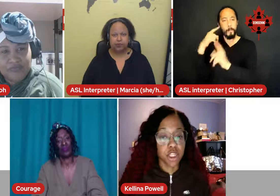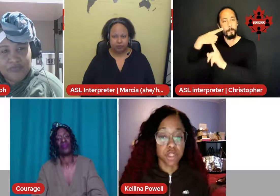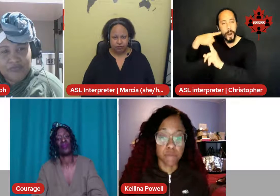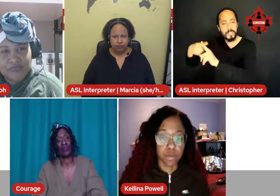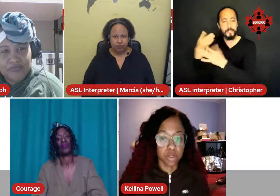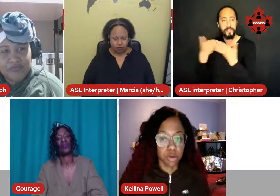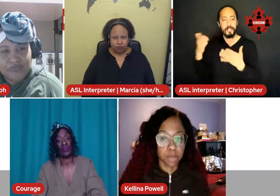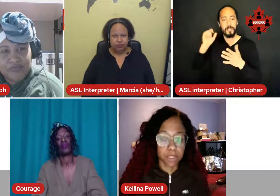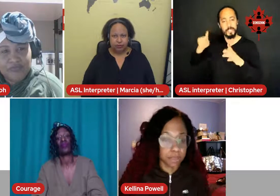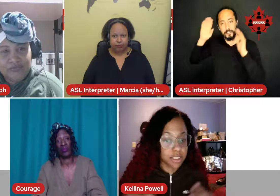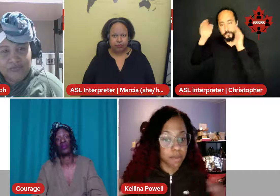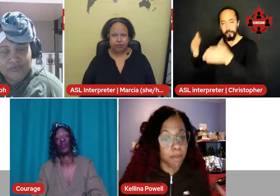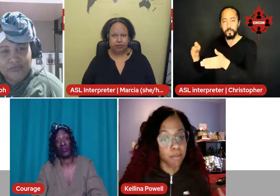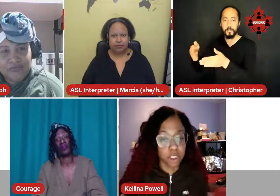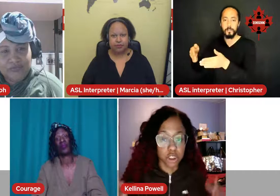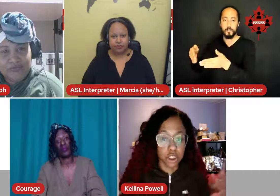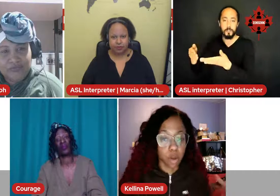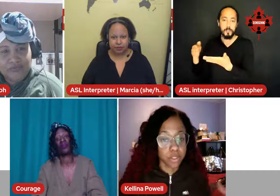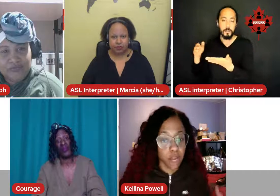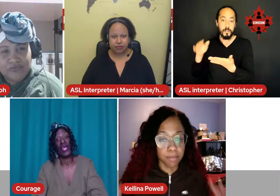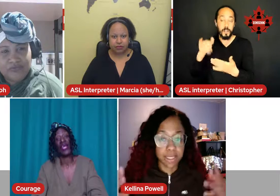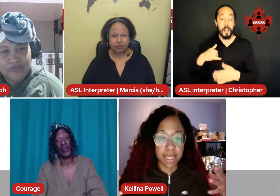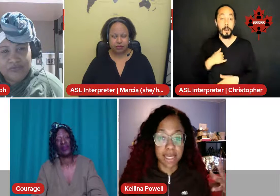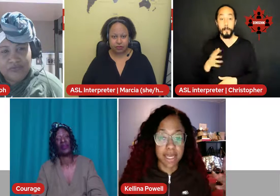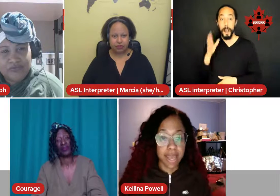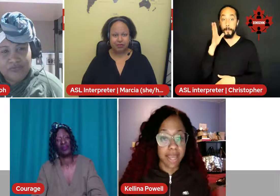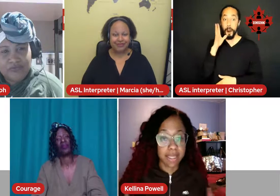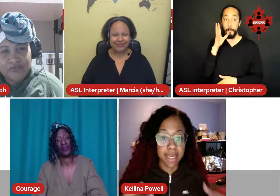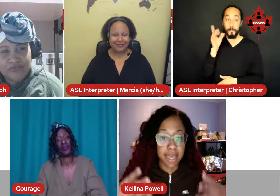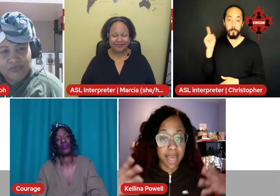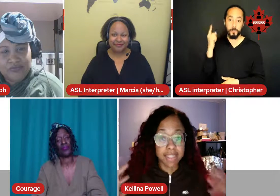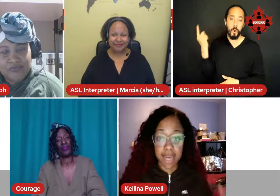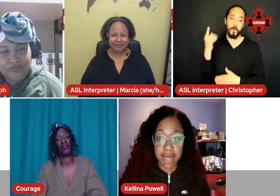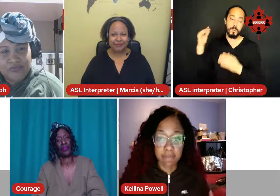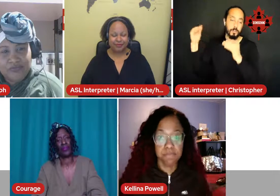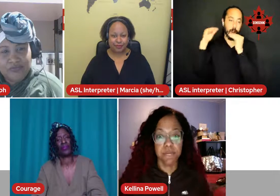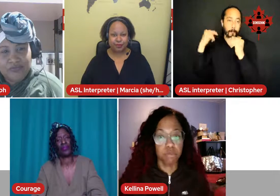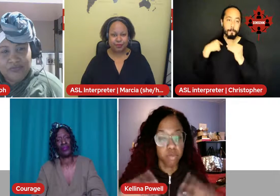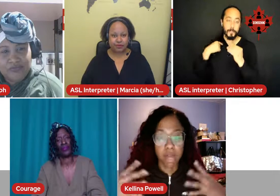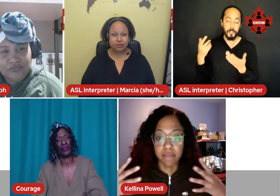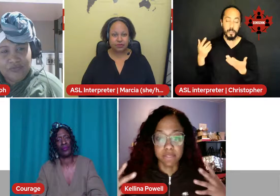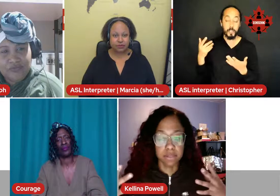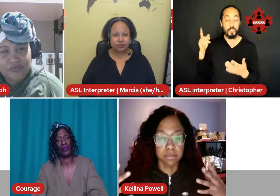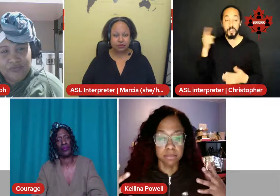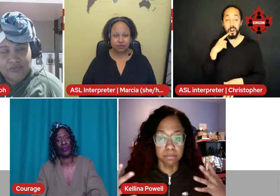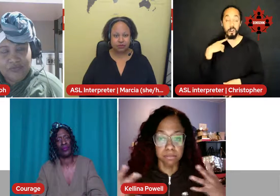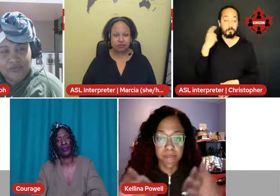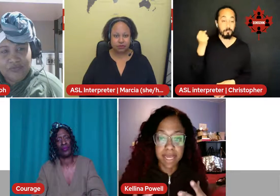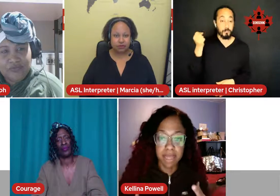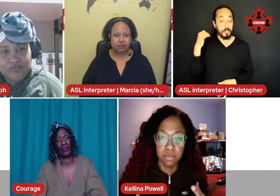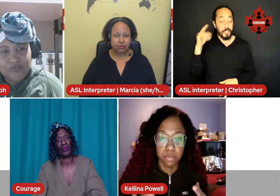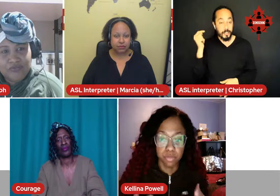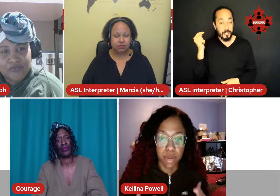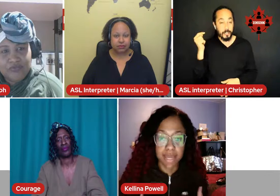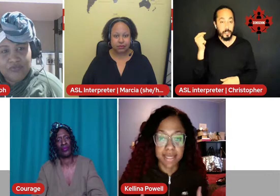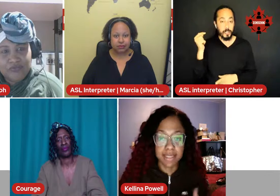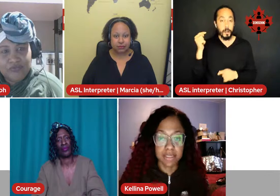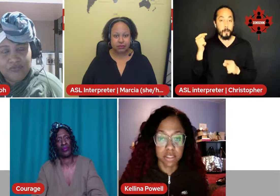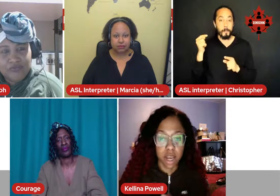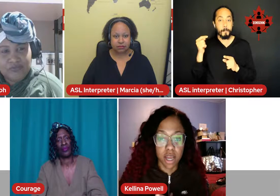learned when I was growing up, especially my mom. Like, she always taught me, like, hey, like, I get it, but we have to make it, right? It's not,